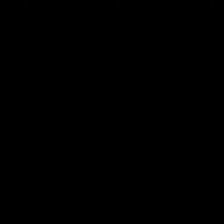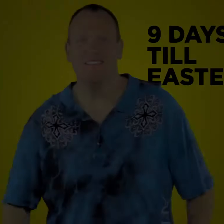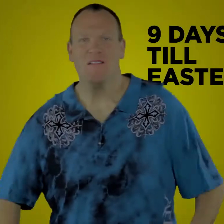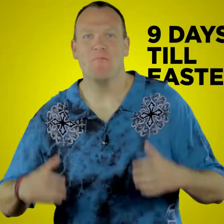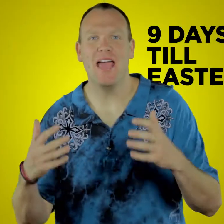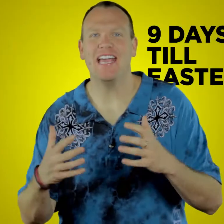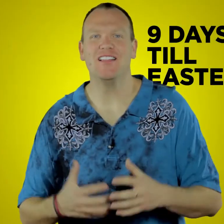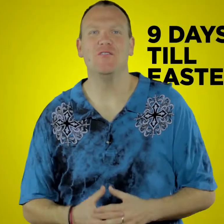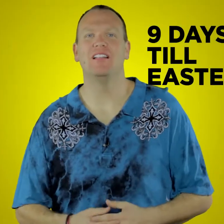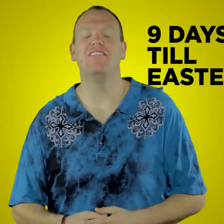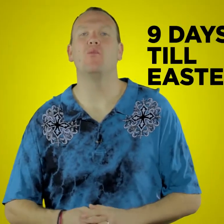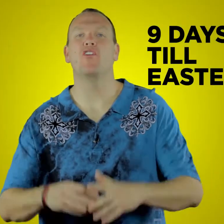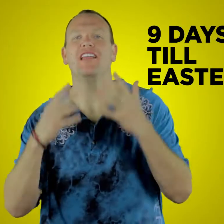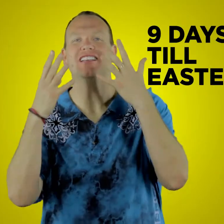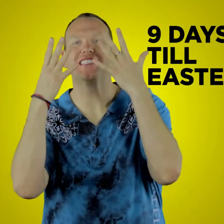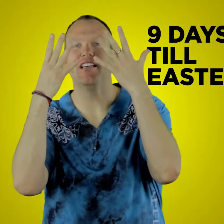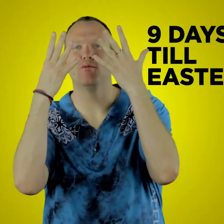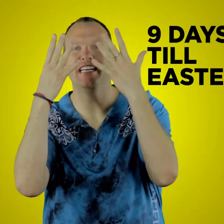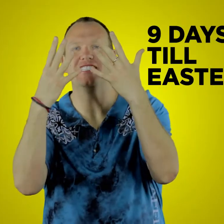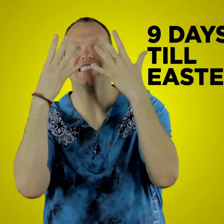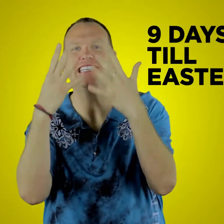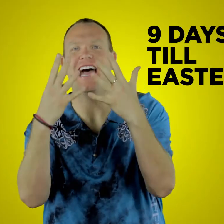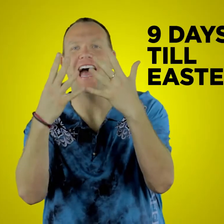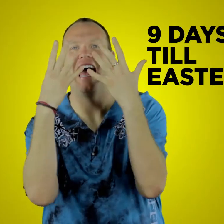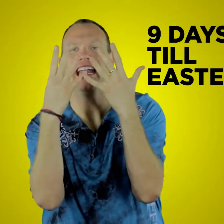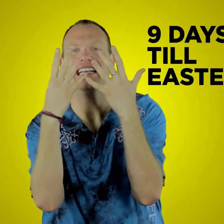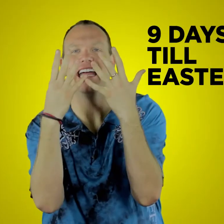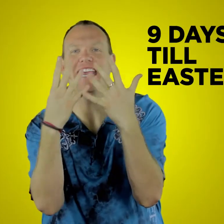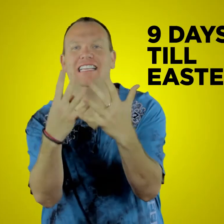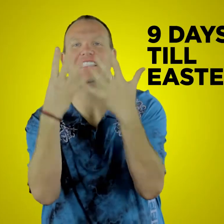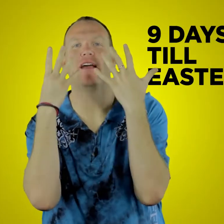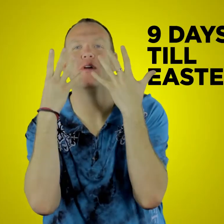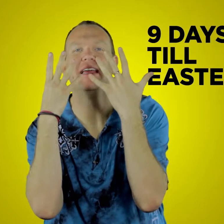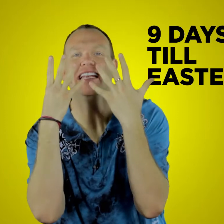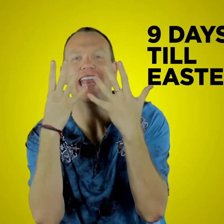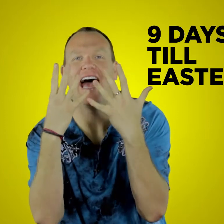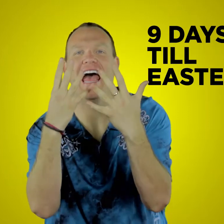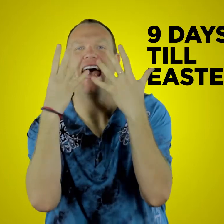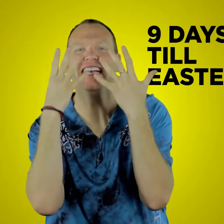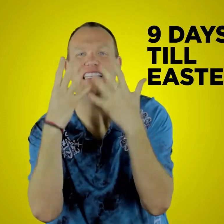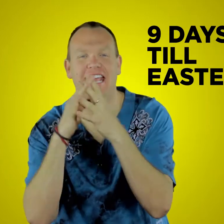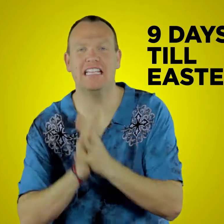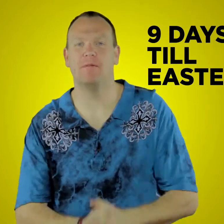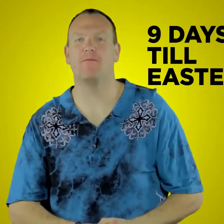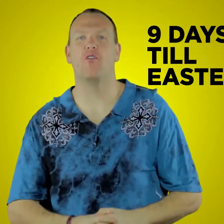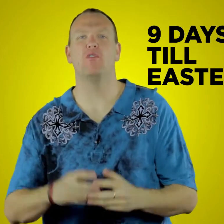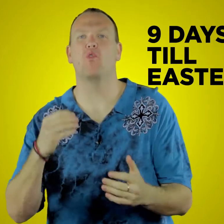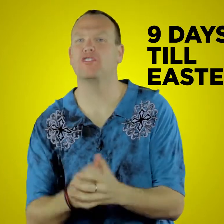Man, can you believe it? We are in the single digits. Nine days. Say it with me. Nine days before the worship